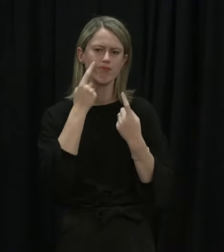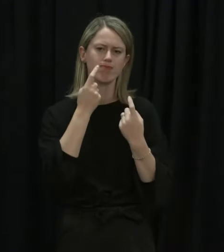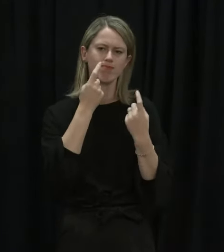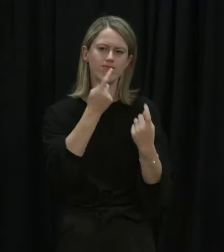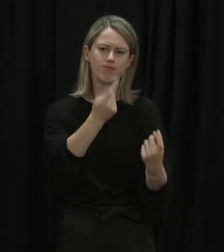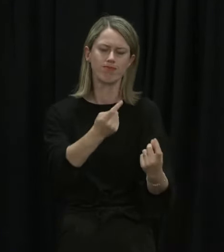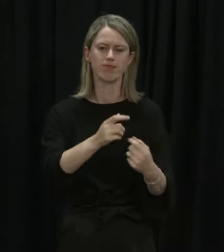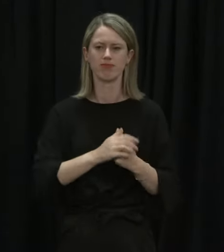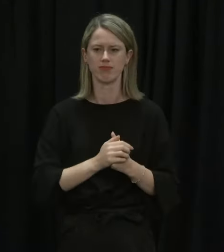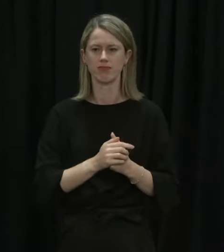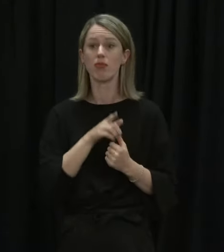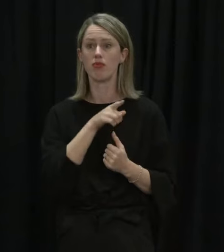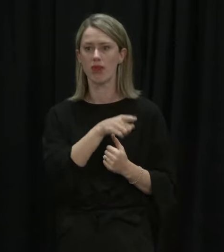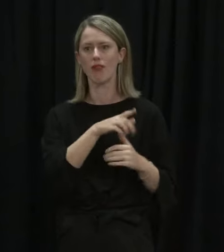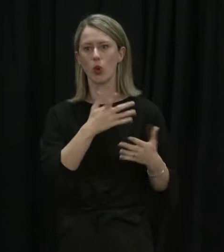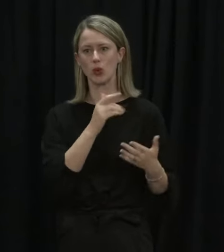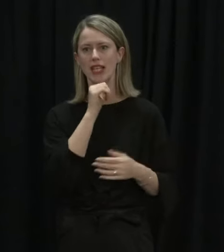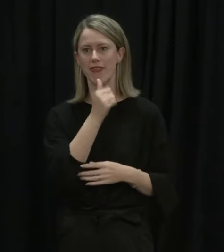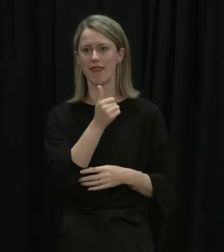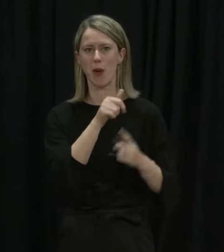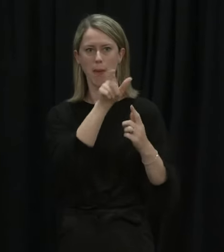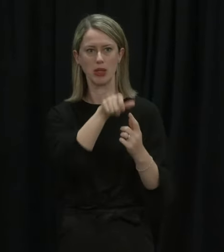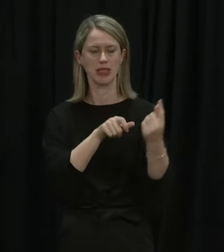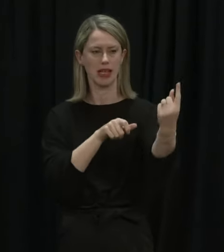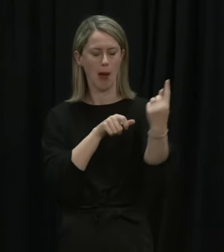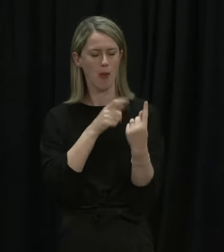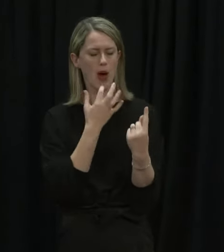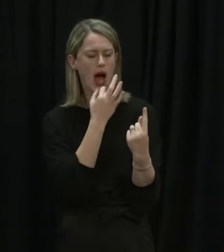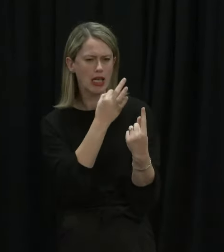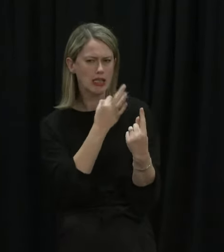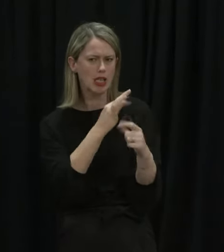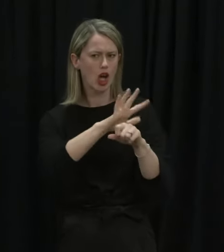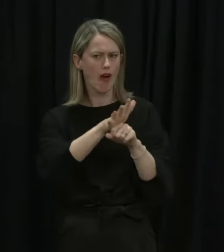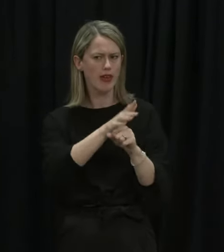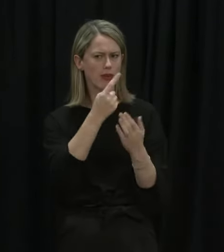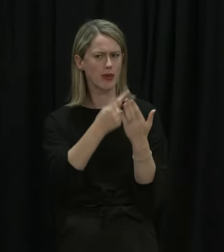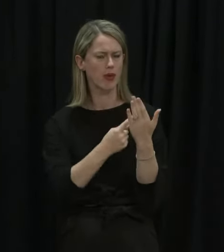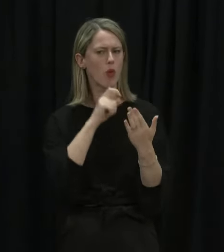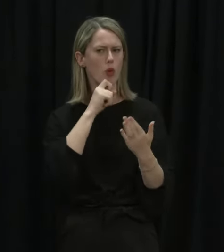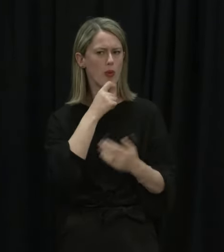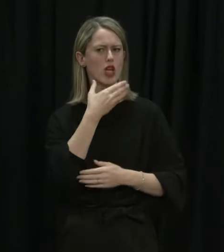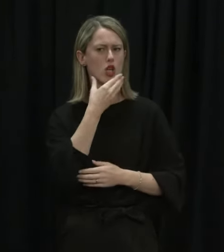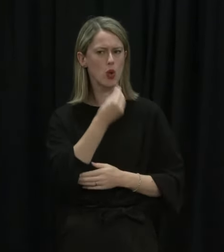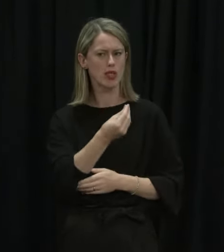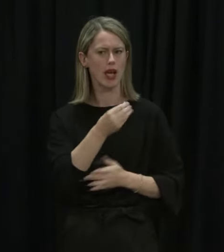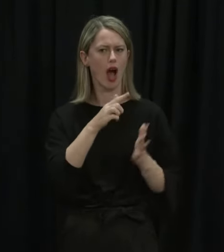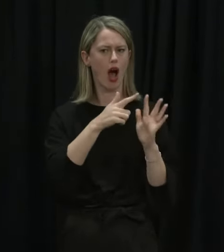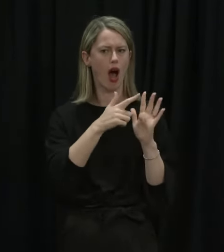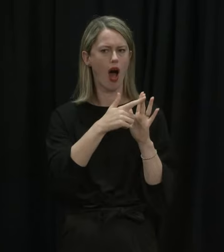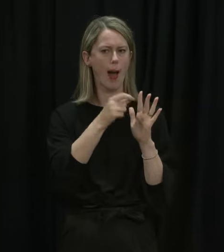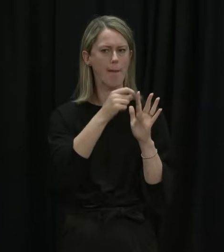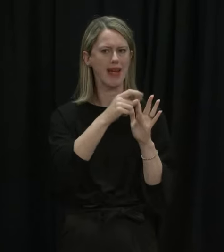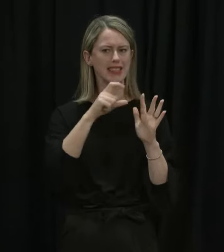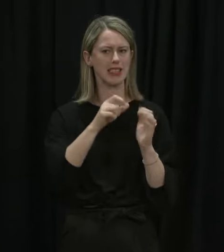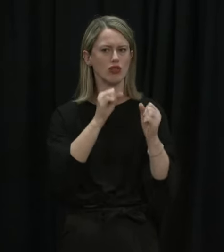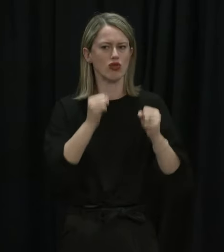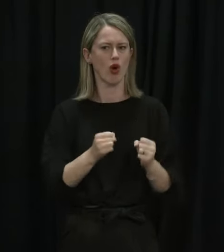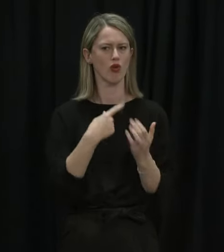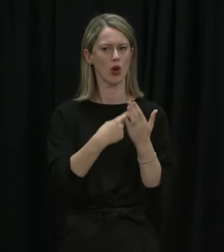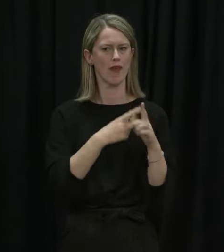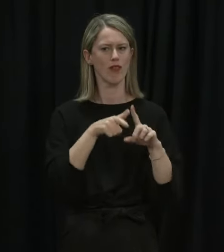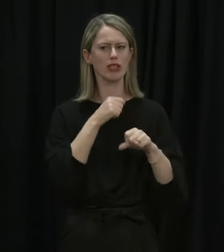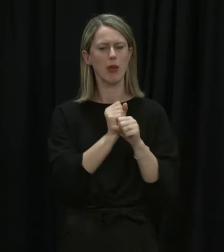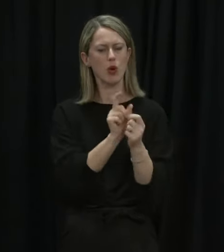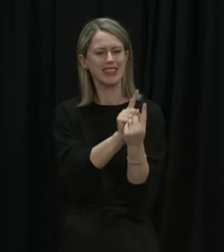Of course, they will be screening patients for COVID symptoms, practising COVID-19 IPC measures, including distancing where